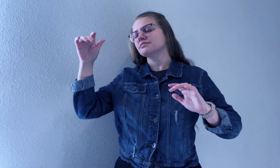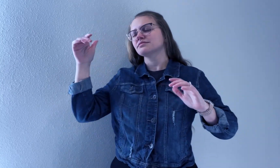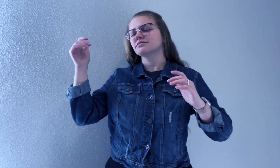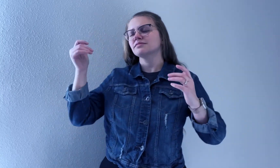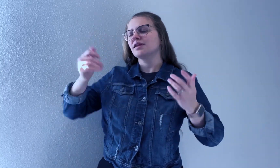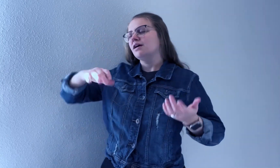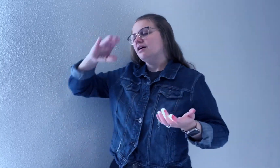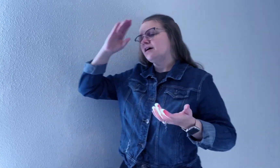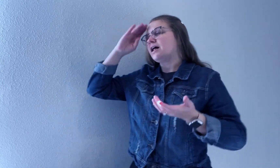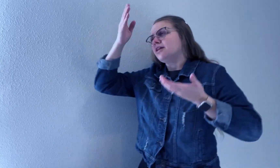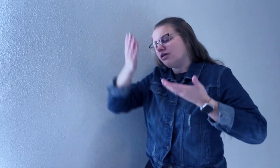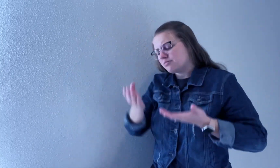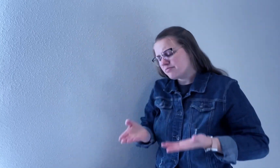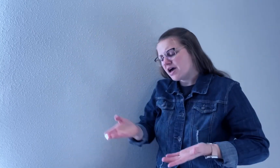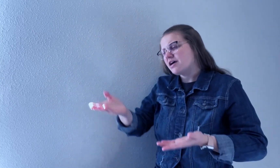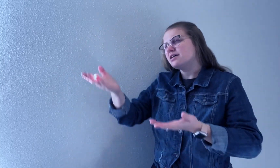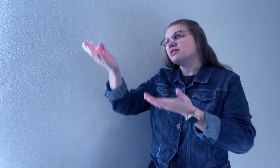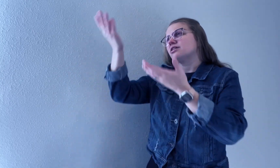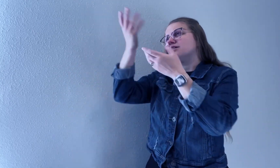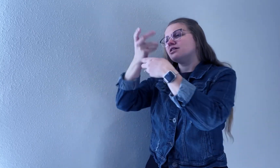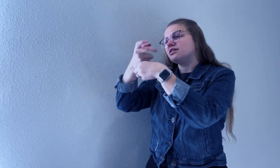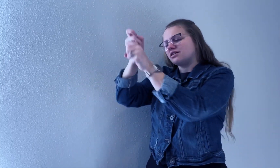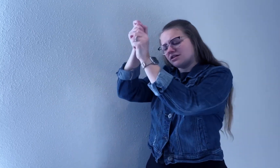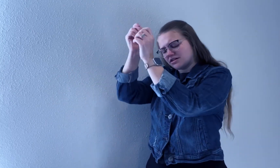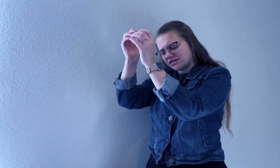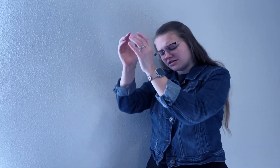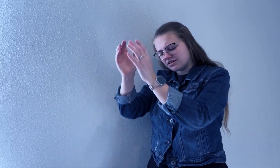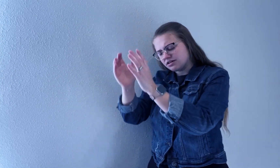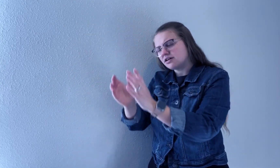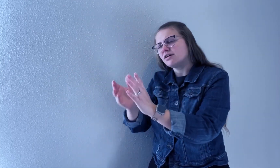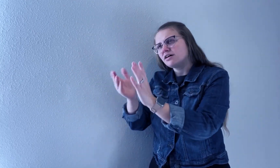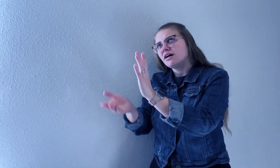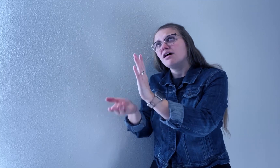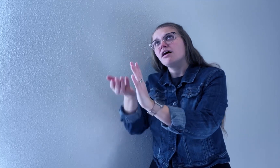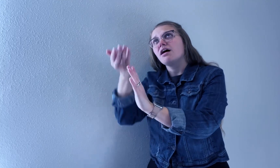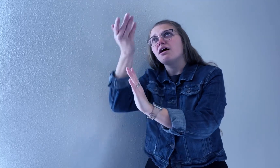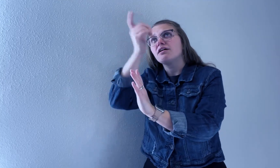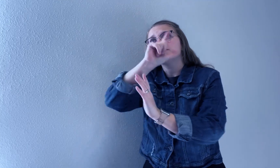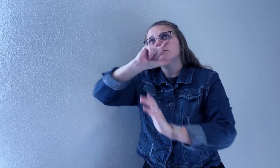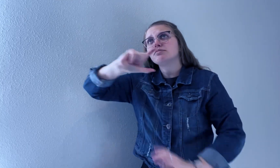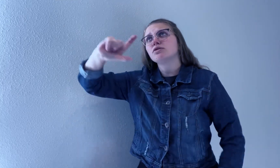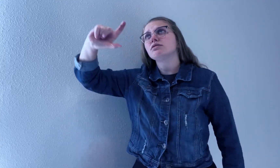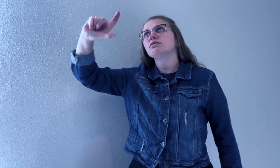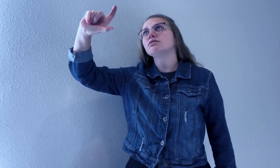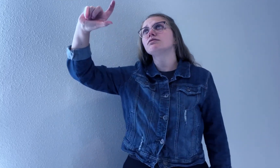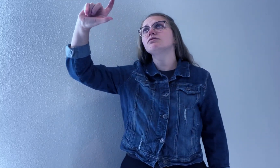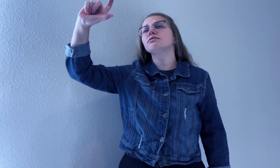Hello, maker of the moon